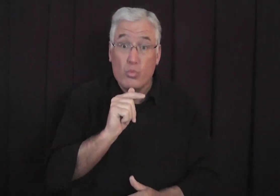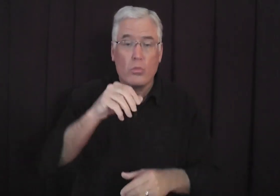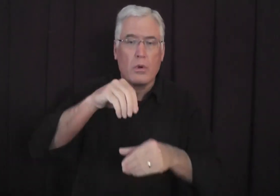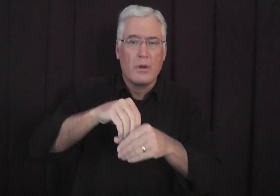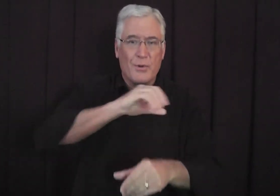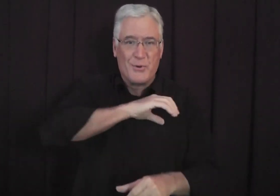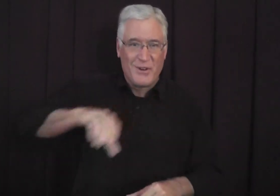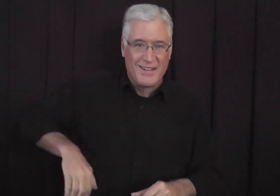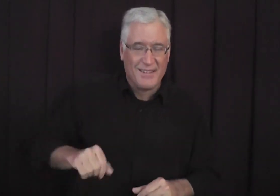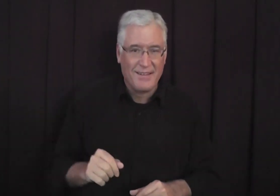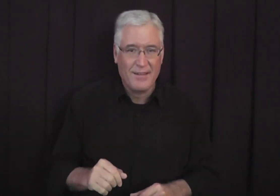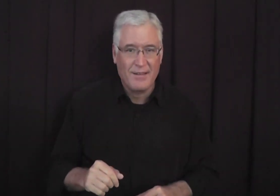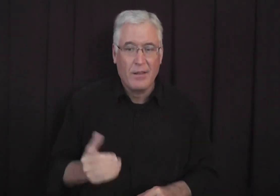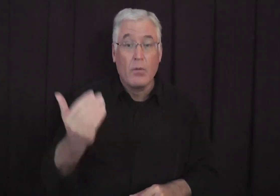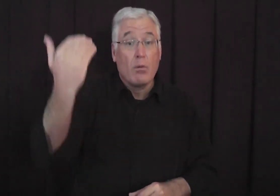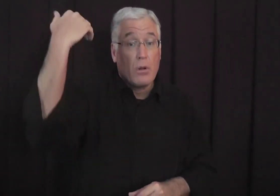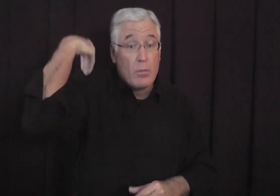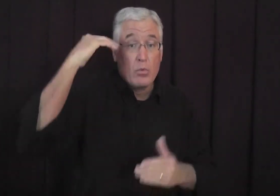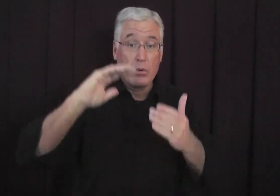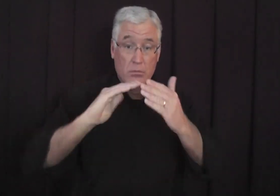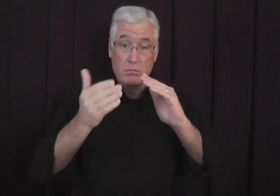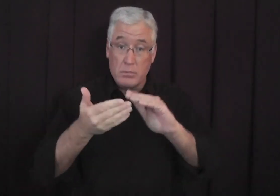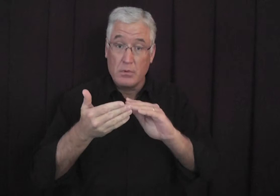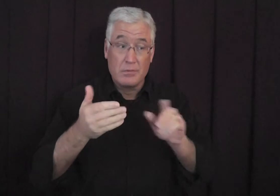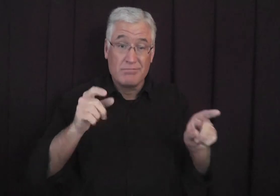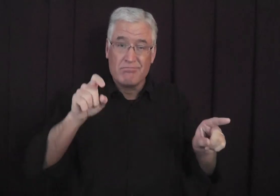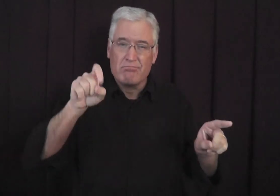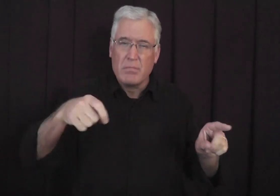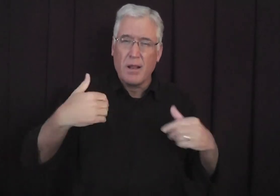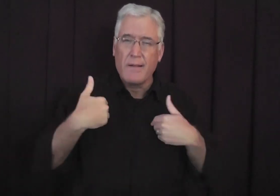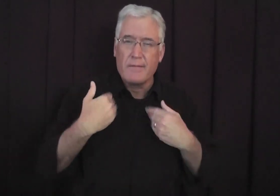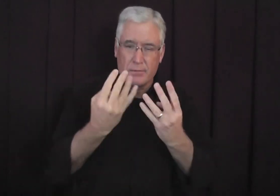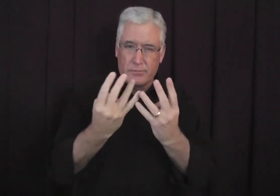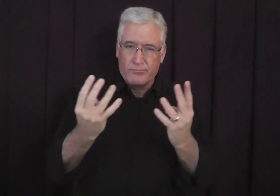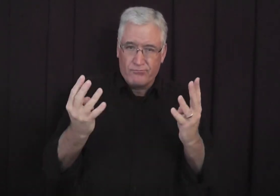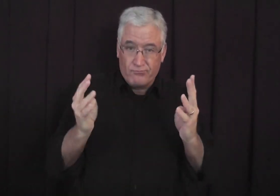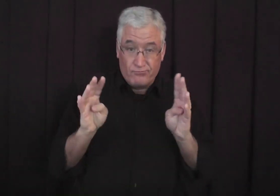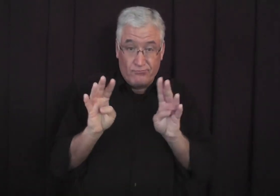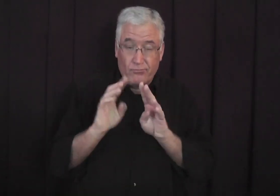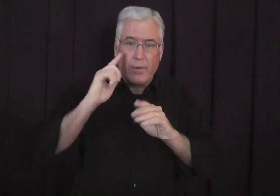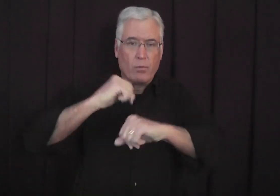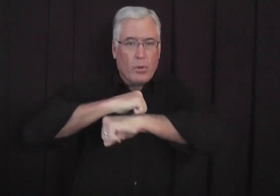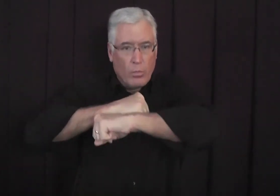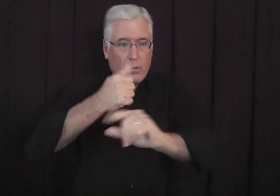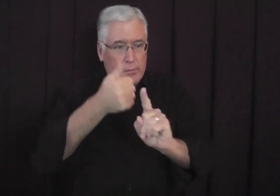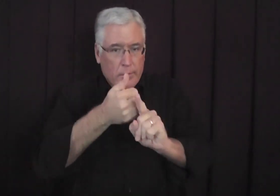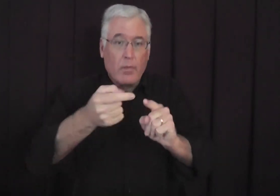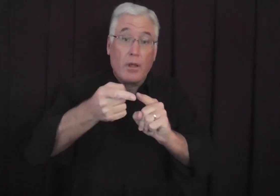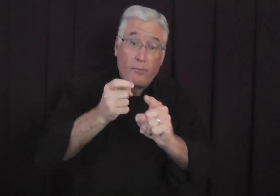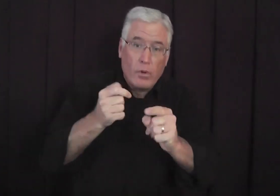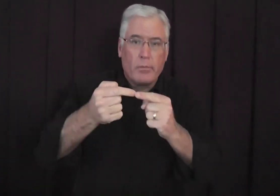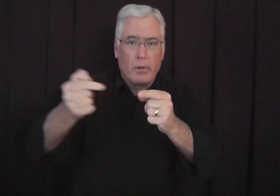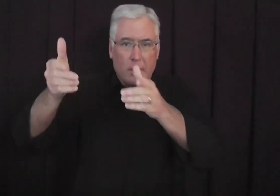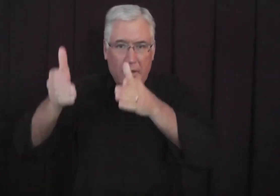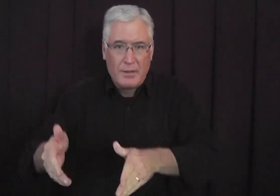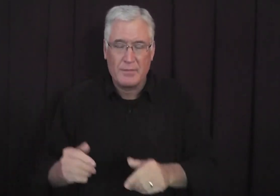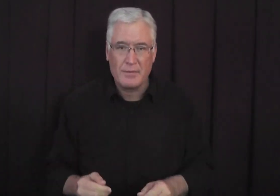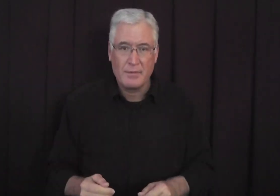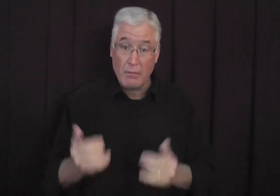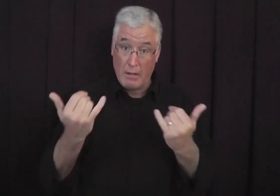It will be given to all of those who are in Christ. You know, a long time ago, the cities, they needed to have walls, fortresses built to protect themselves from